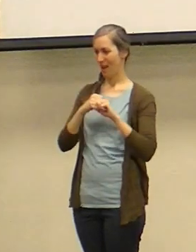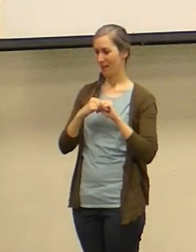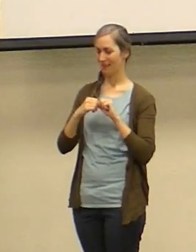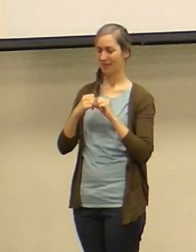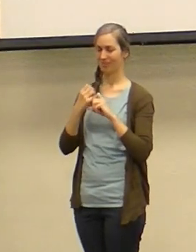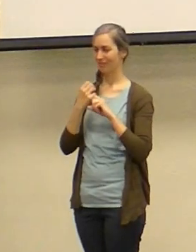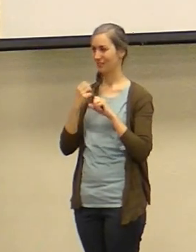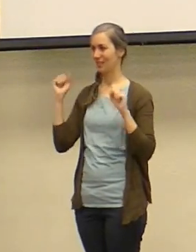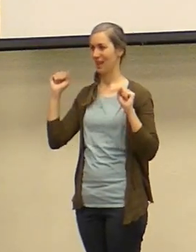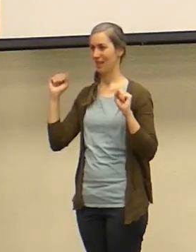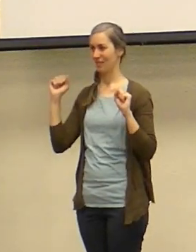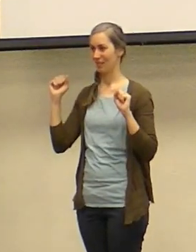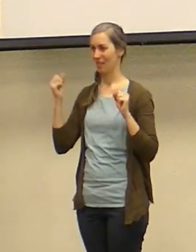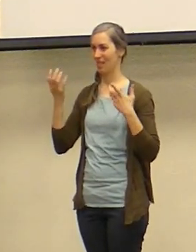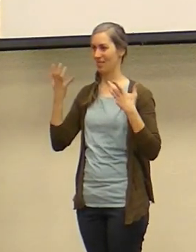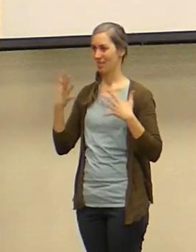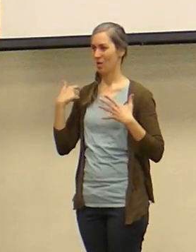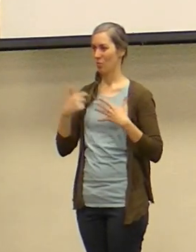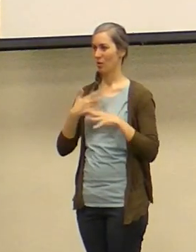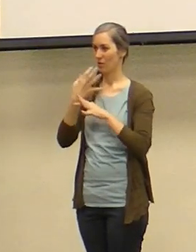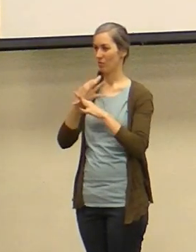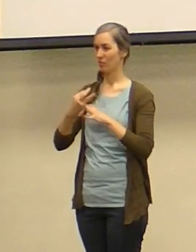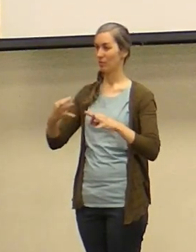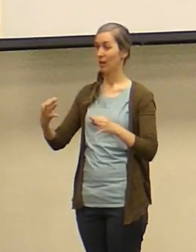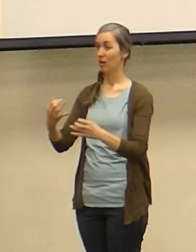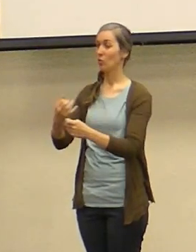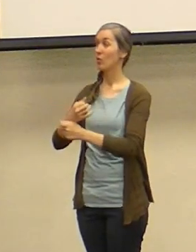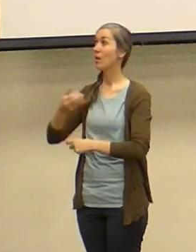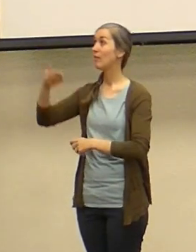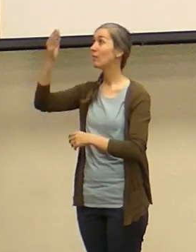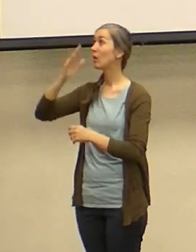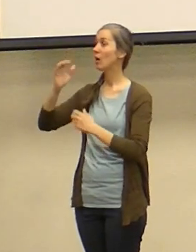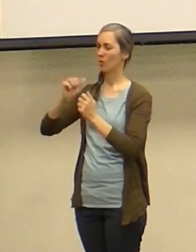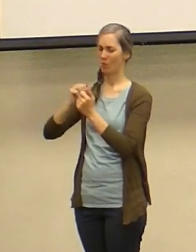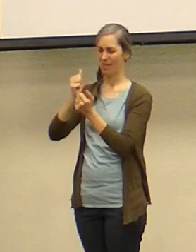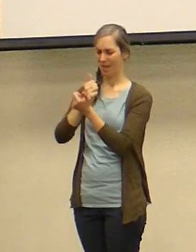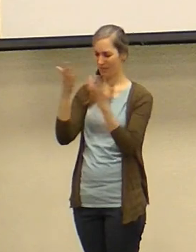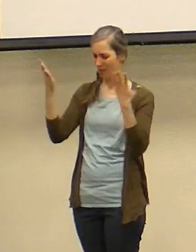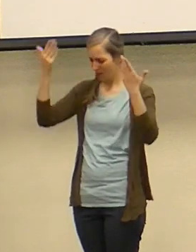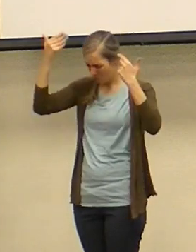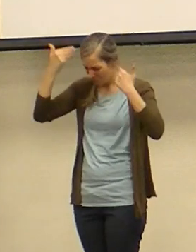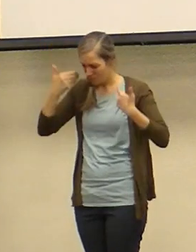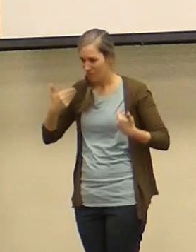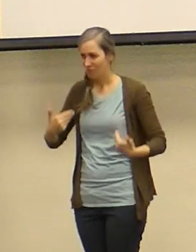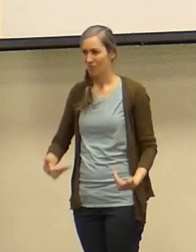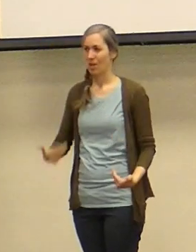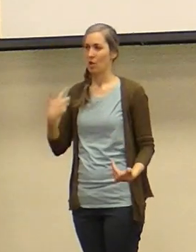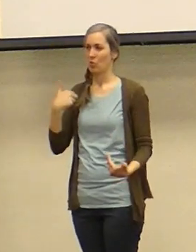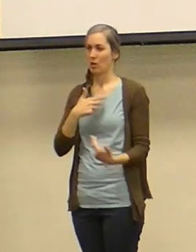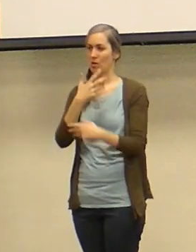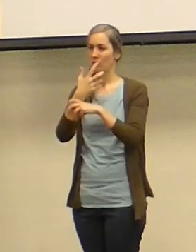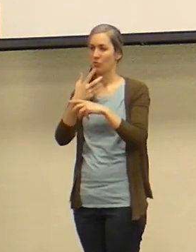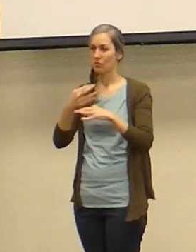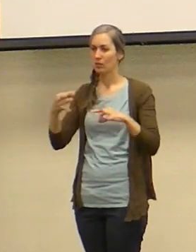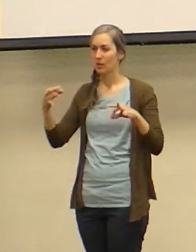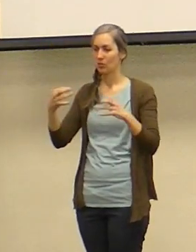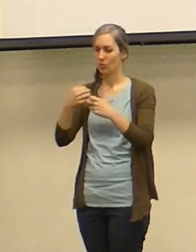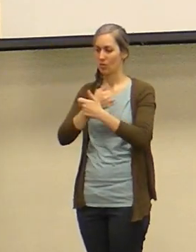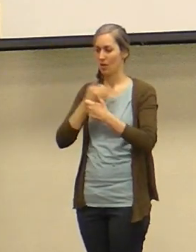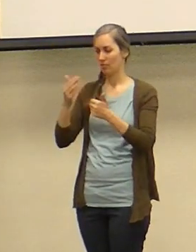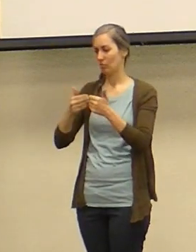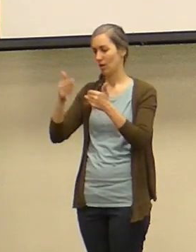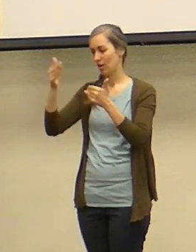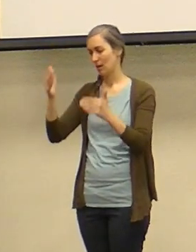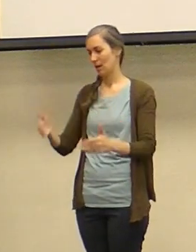we are free to shema we are free to love the Lord with everything we have and we are free to love our neighbor